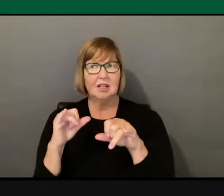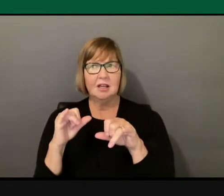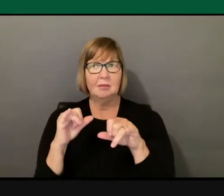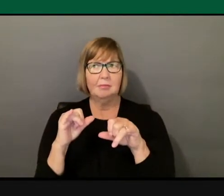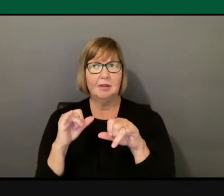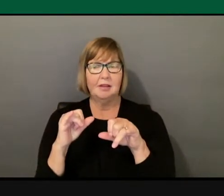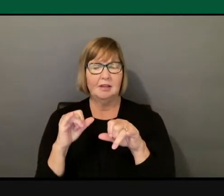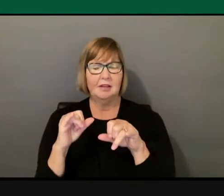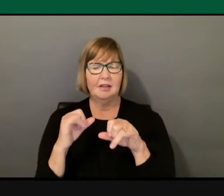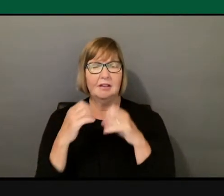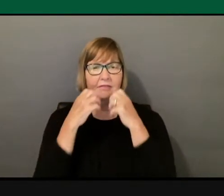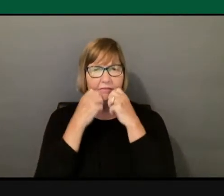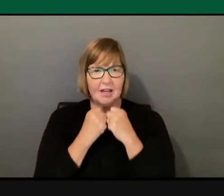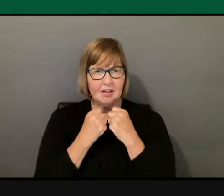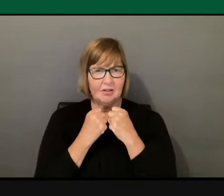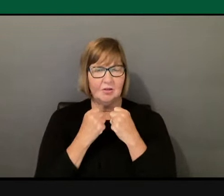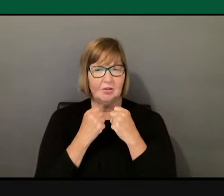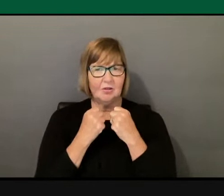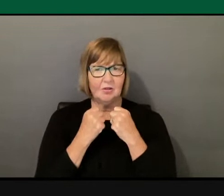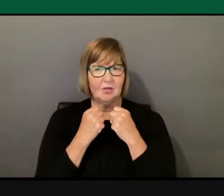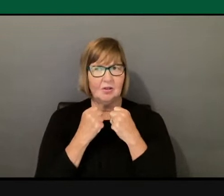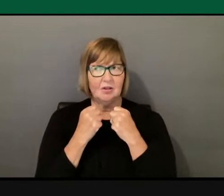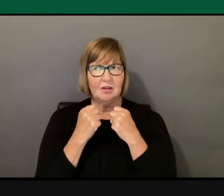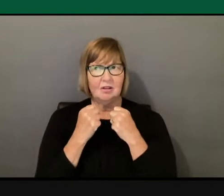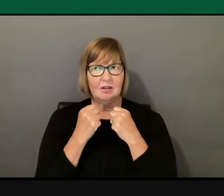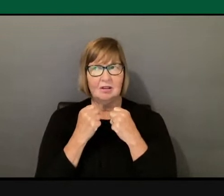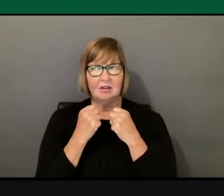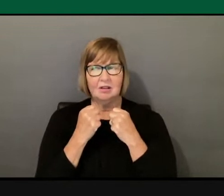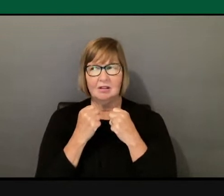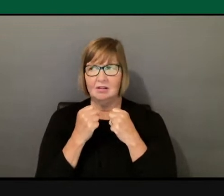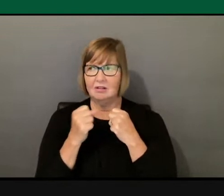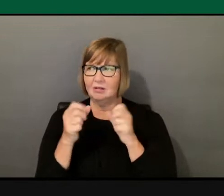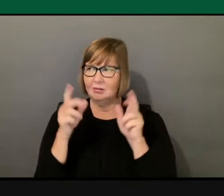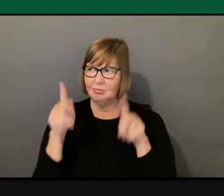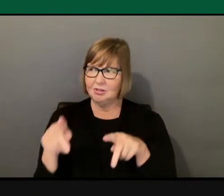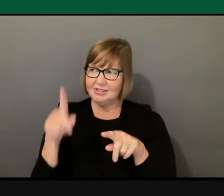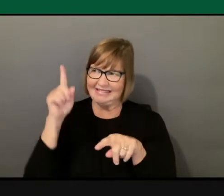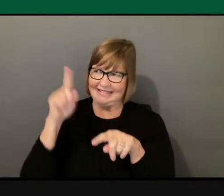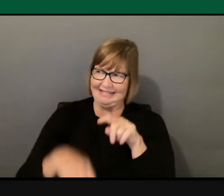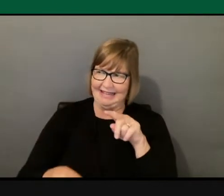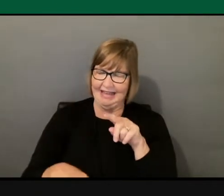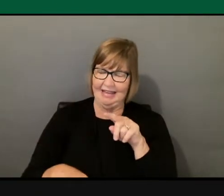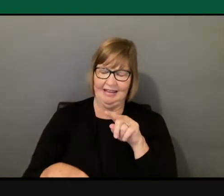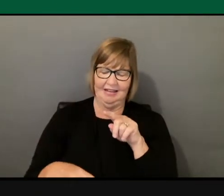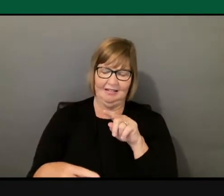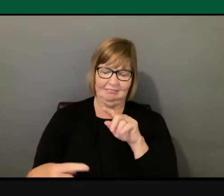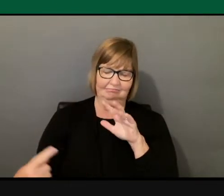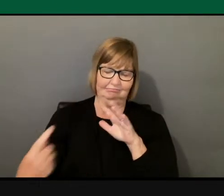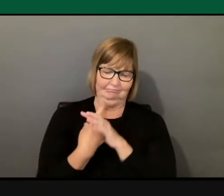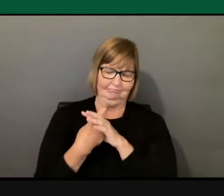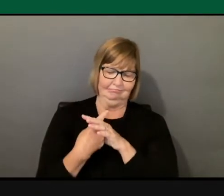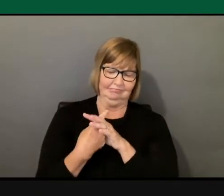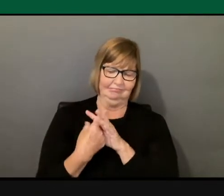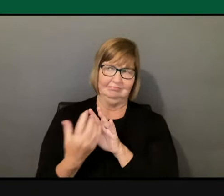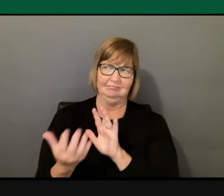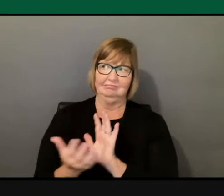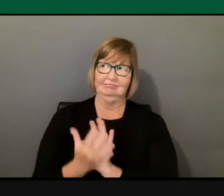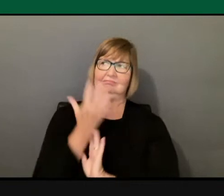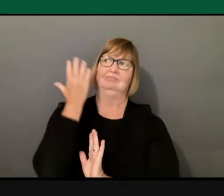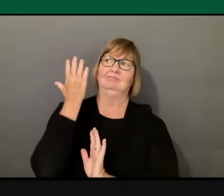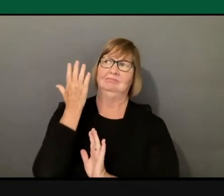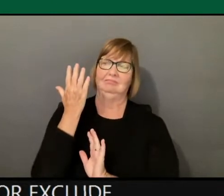to be allowed to denigrate someone else or exclude someone else because of who they are.